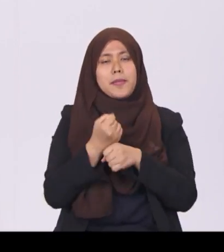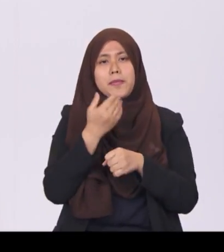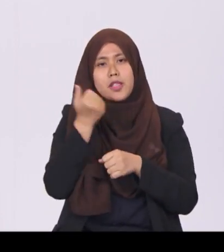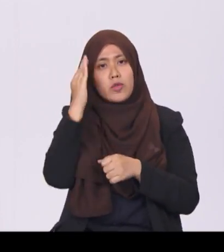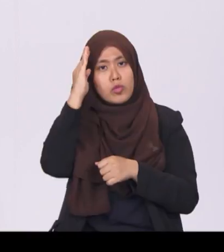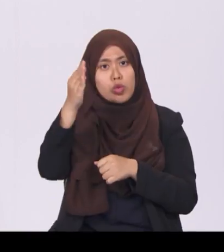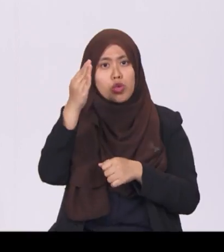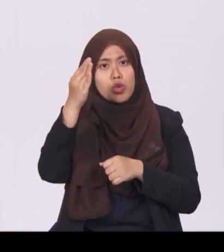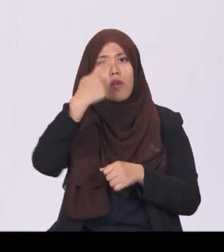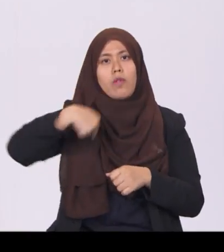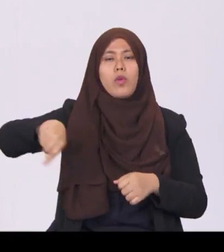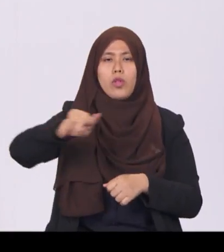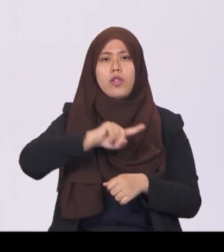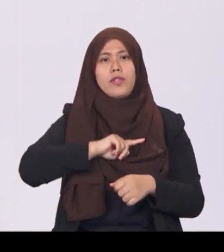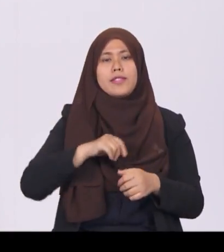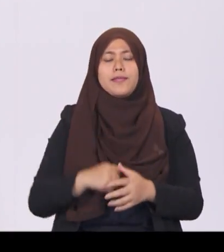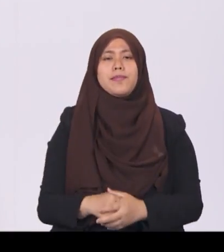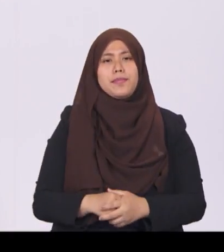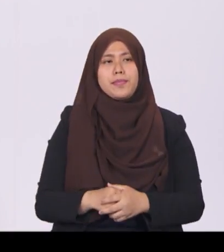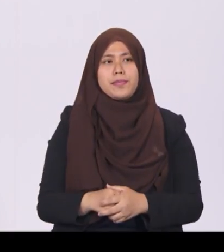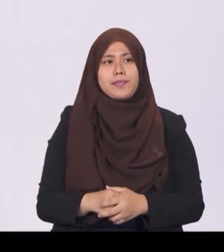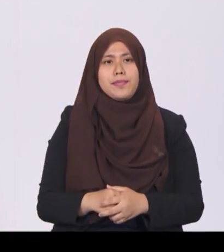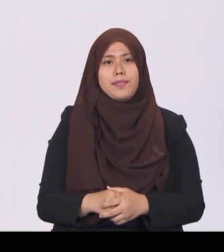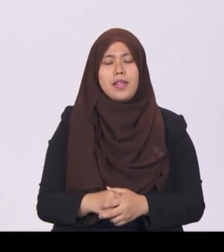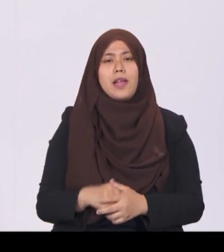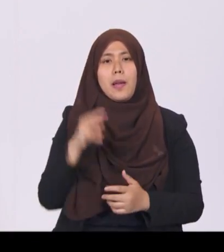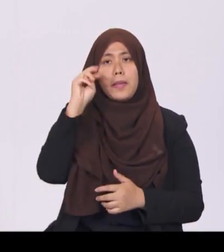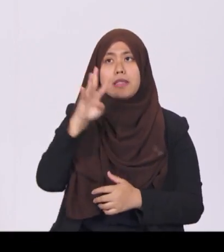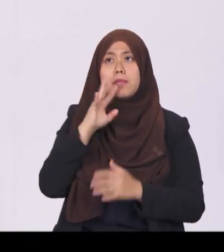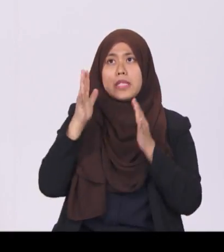for all of us. Mr. Speaker, sir, I beg to move.